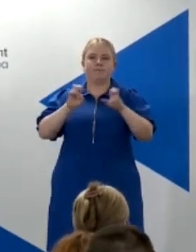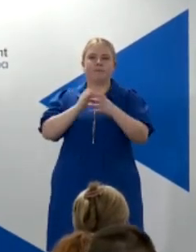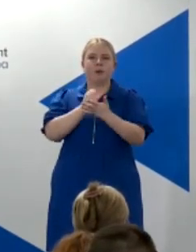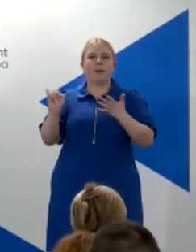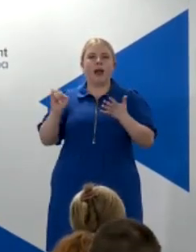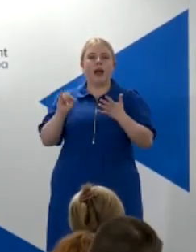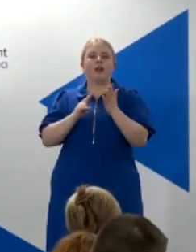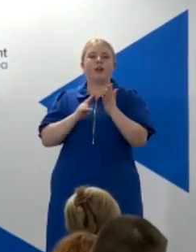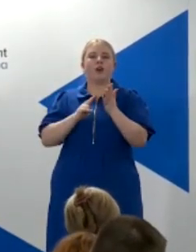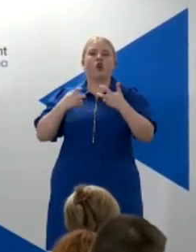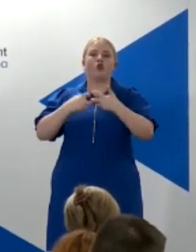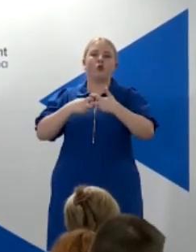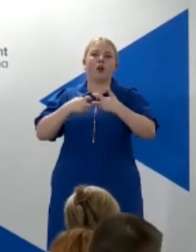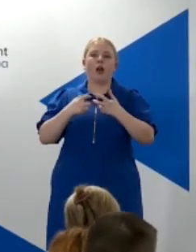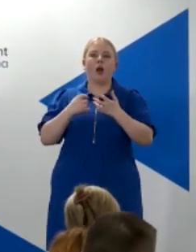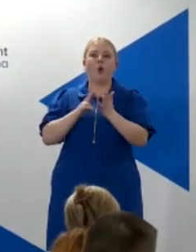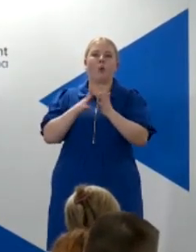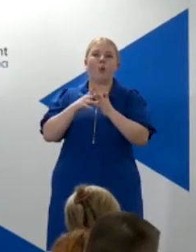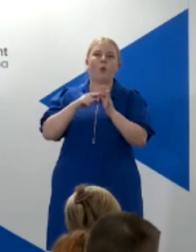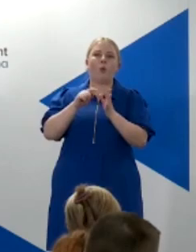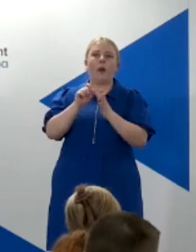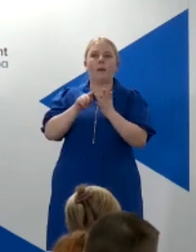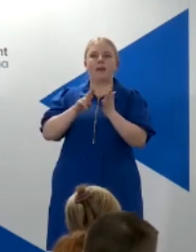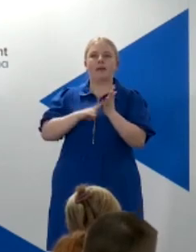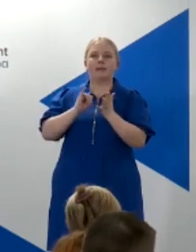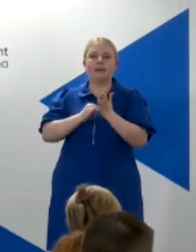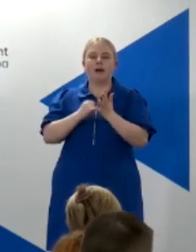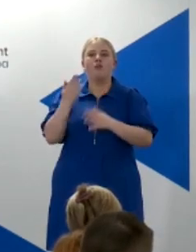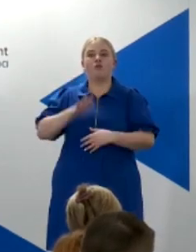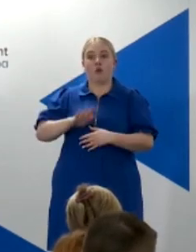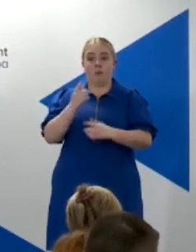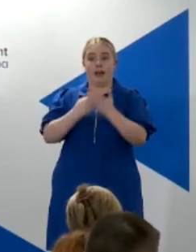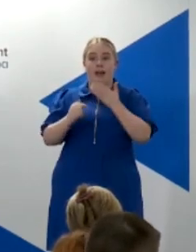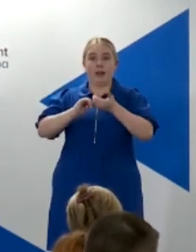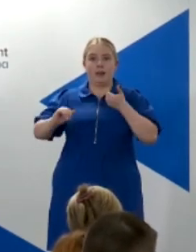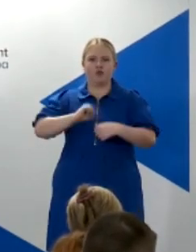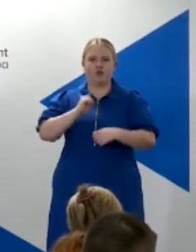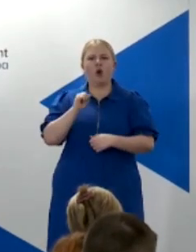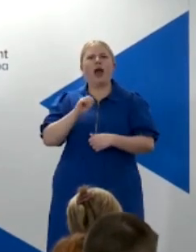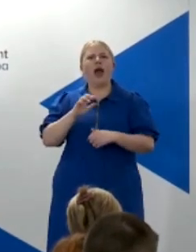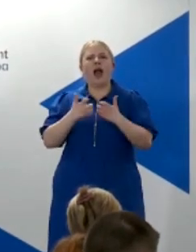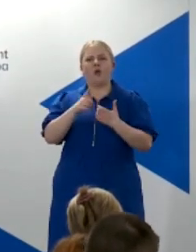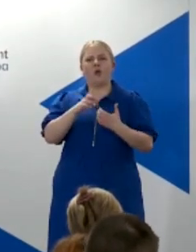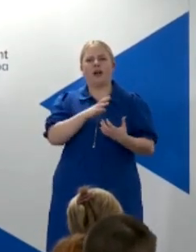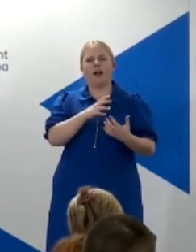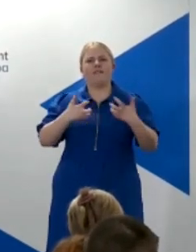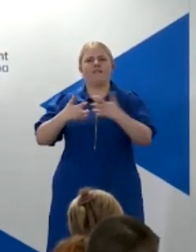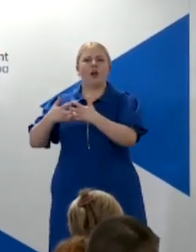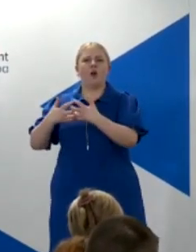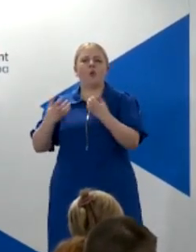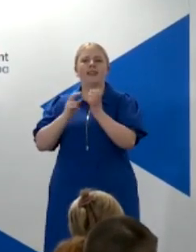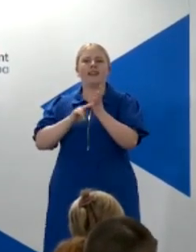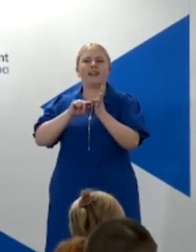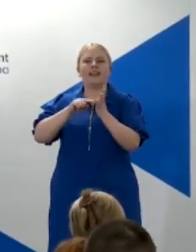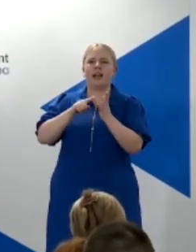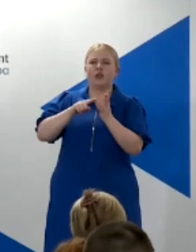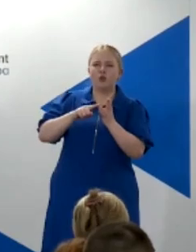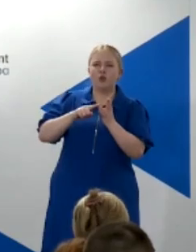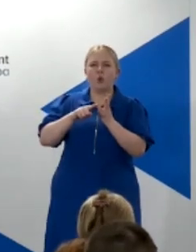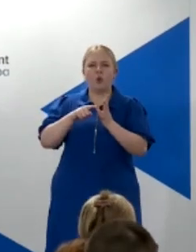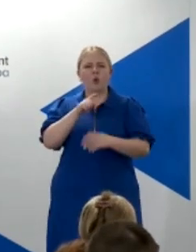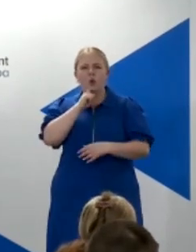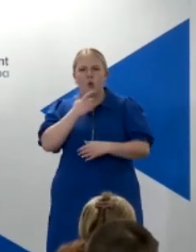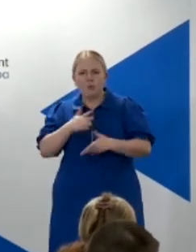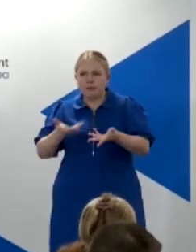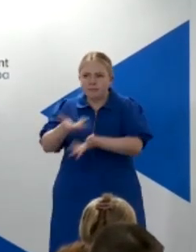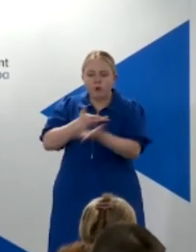independent Scotland. Just wondering how that squares with joining NATO. Who have you spoken to within the alliance, around the alliance, that